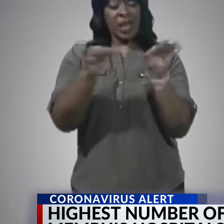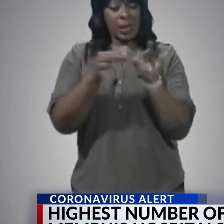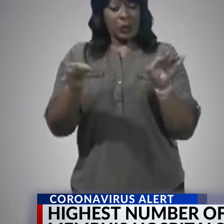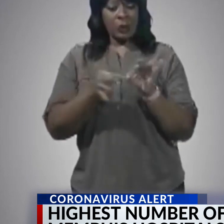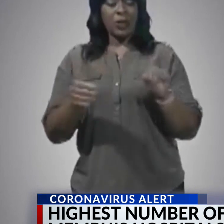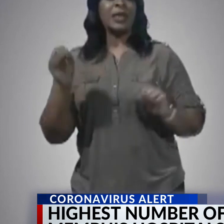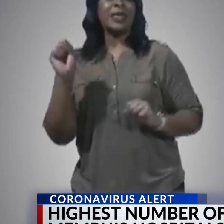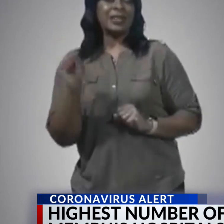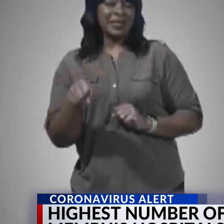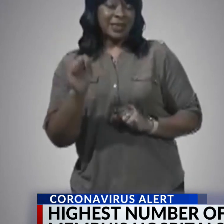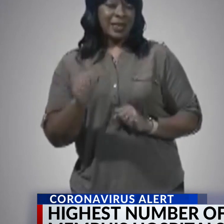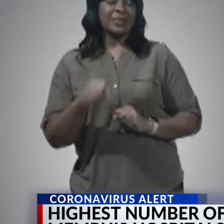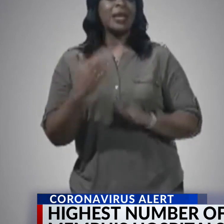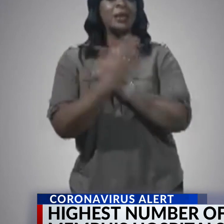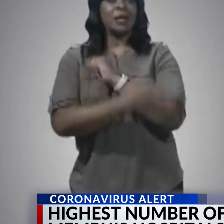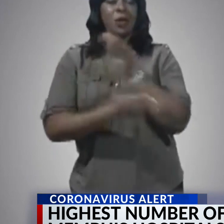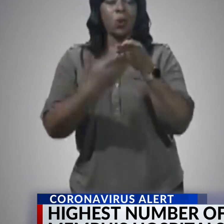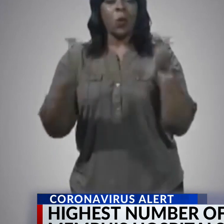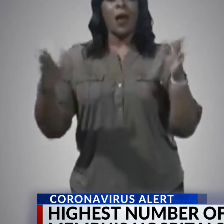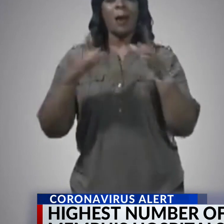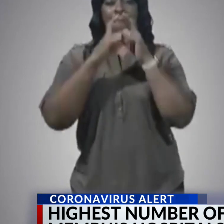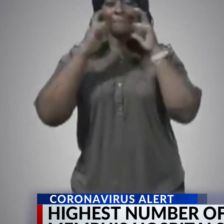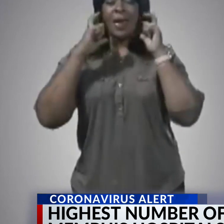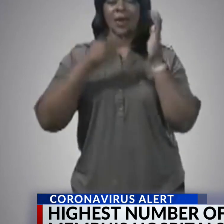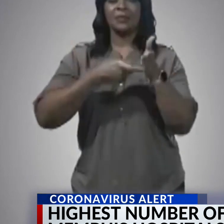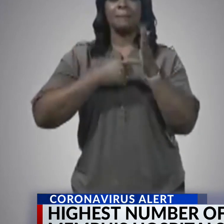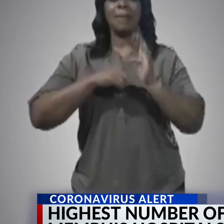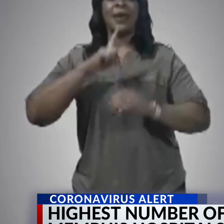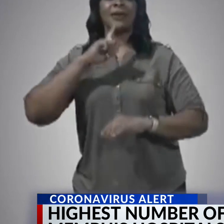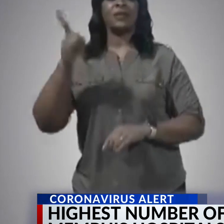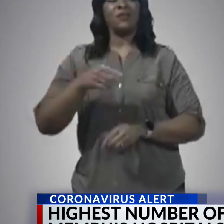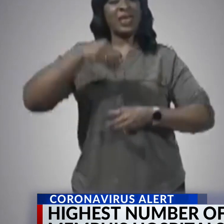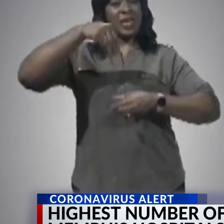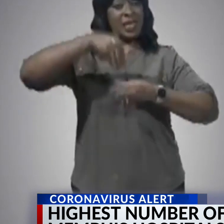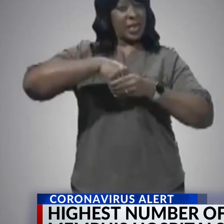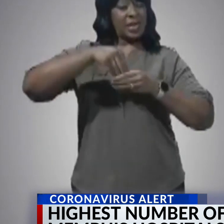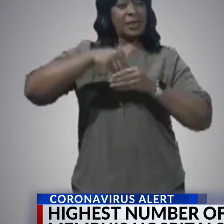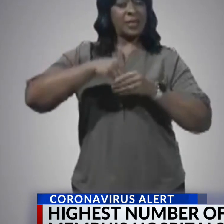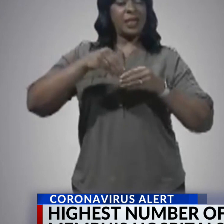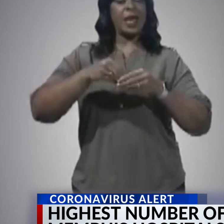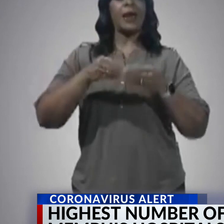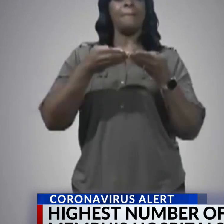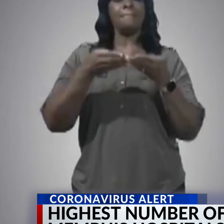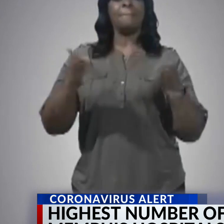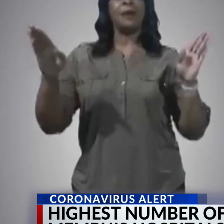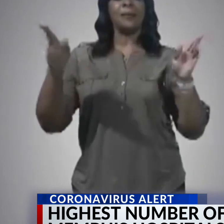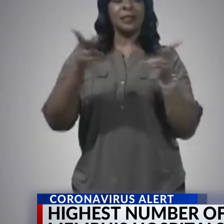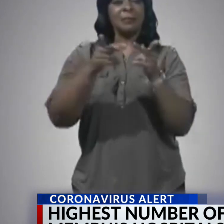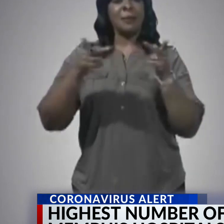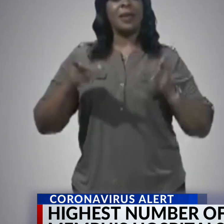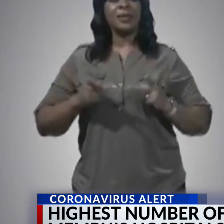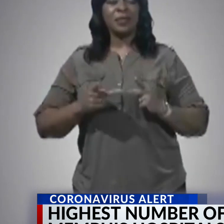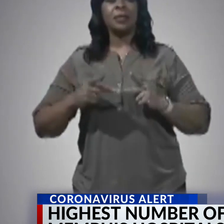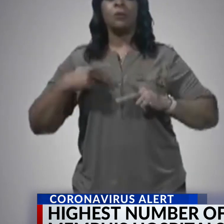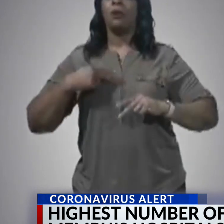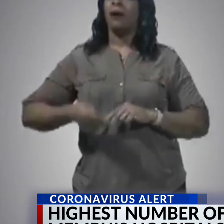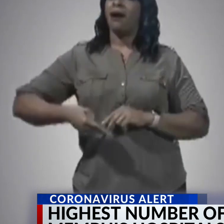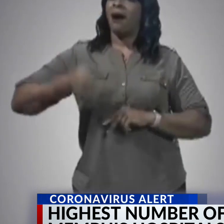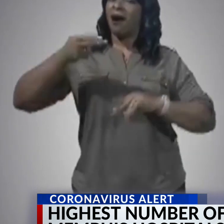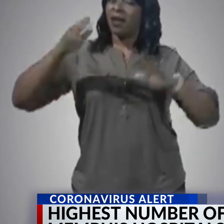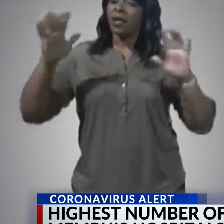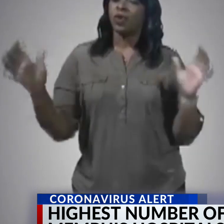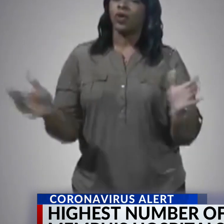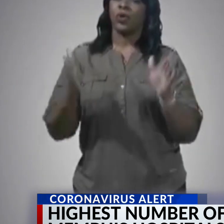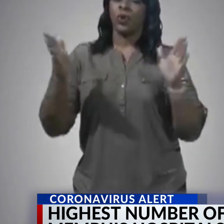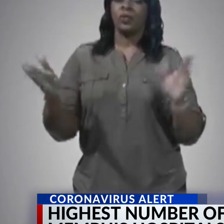there is a countywide mass mandate for indoor public spaces, but we are also highly encouraging people